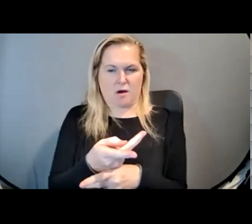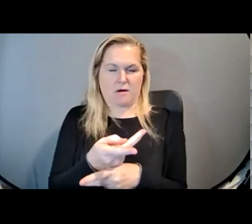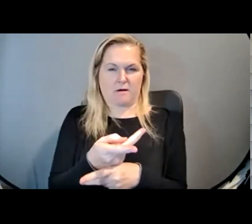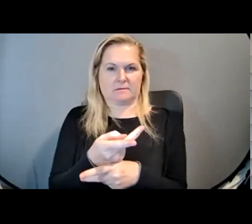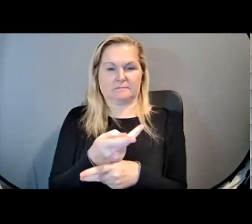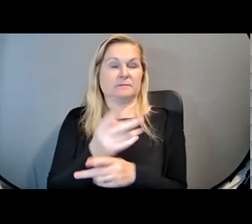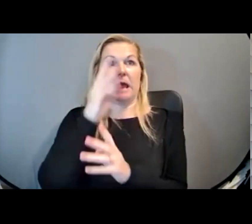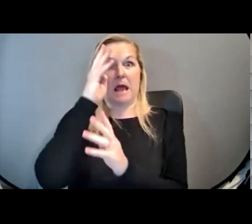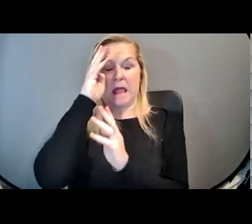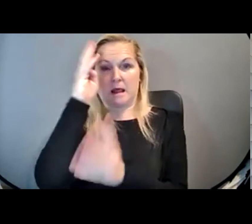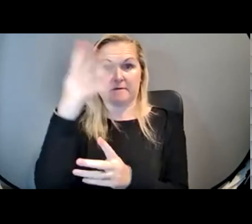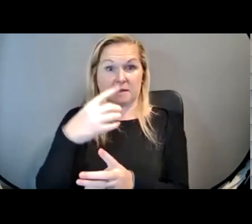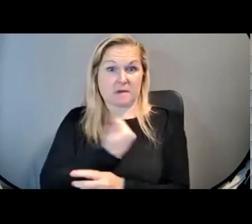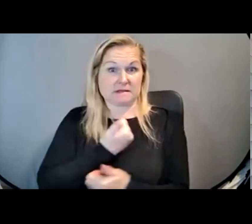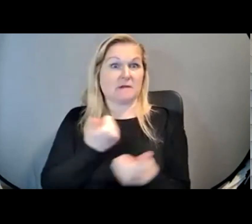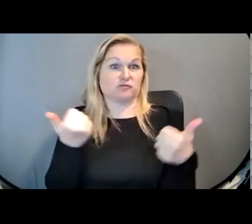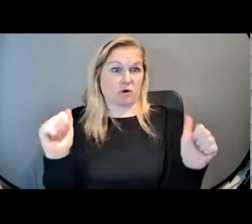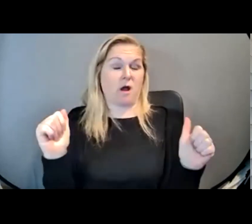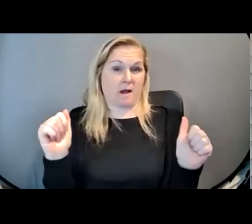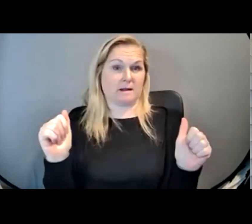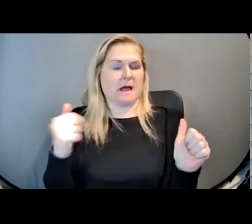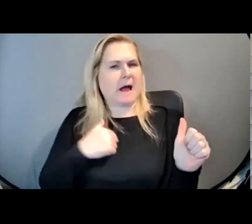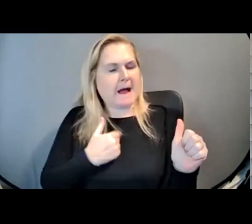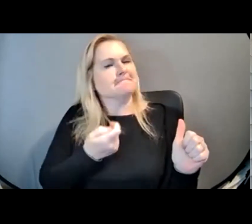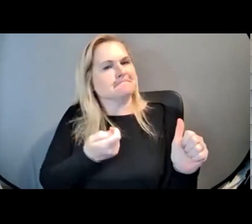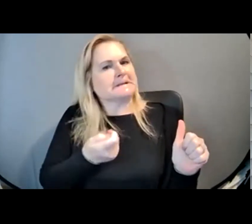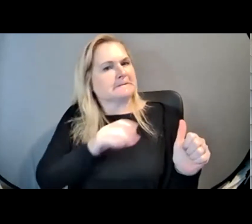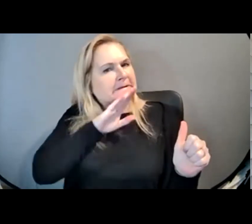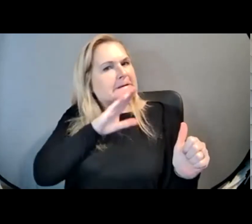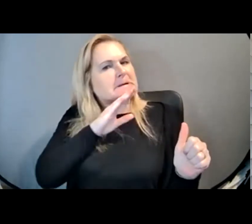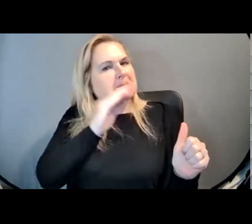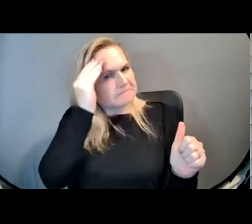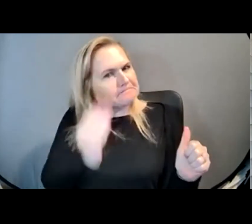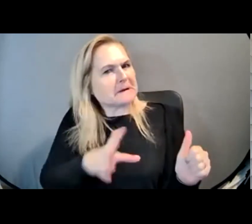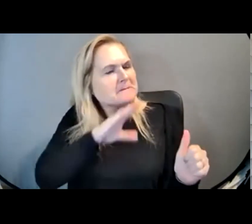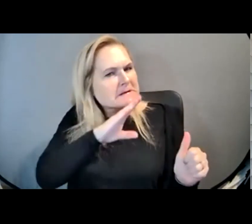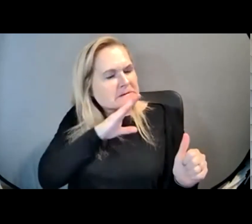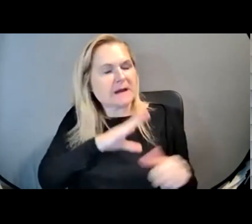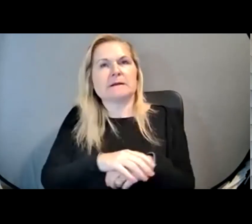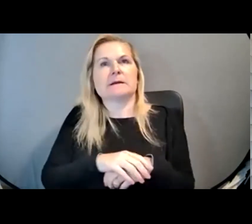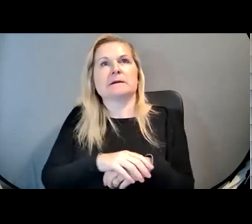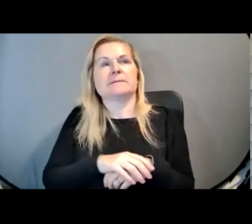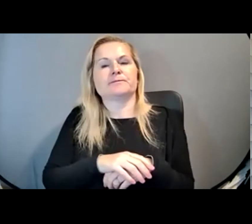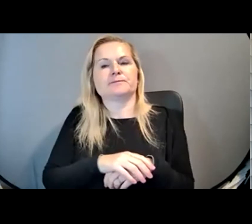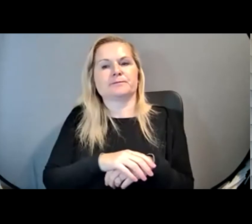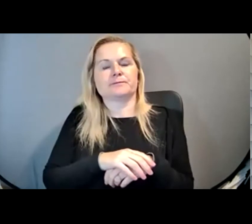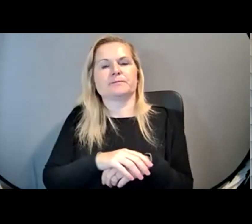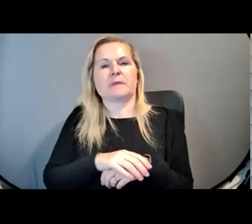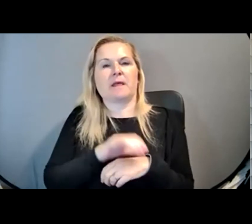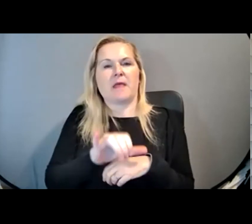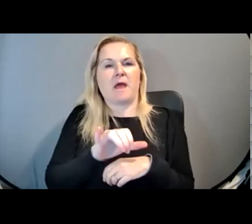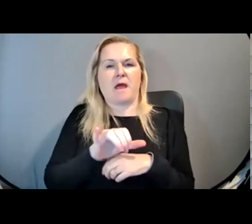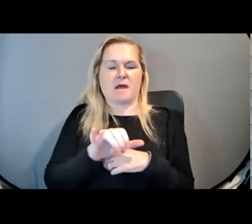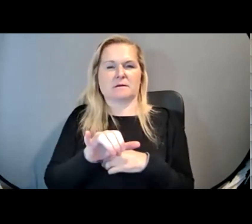that I've tried and that I've been a little frustrated with and have that speak to the